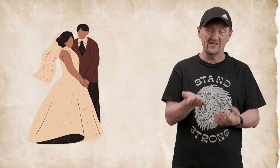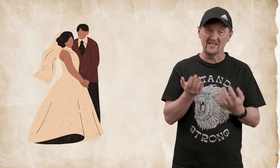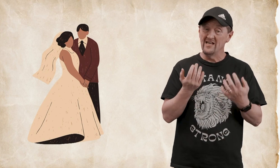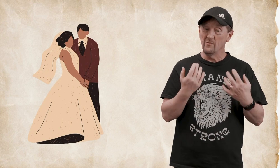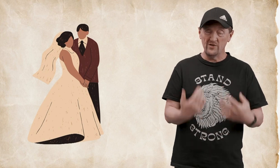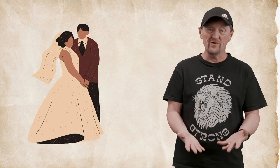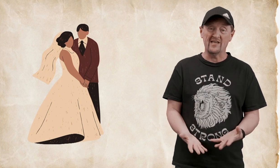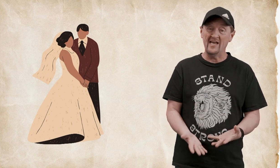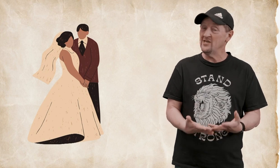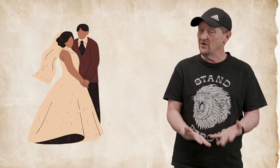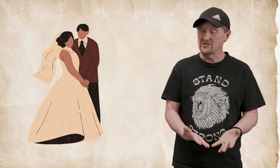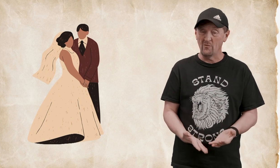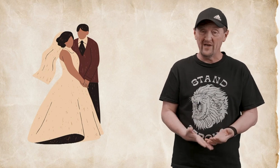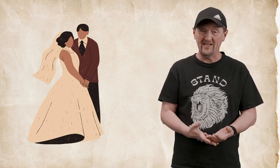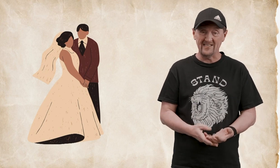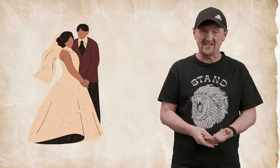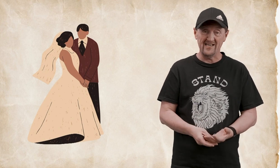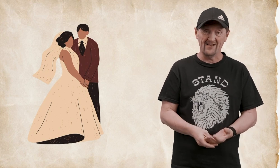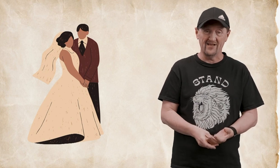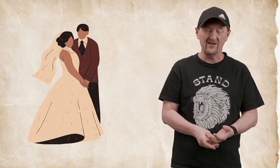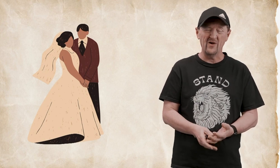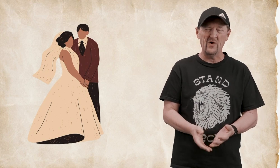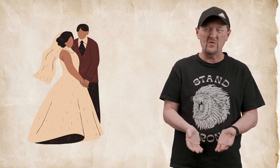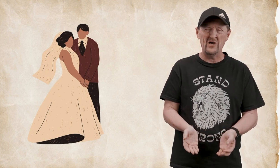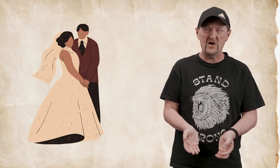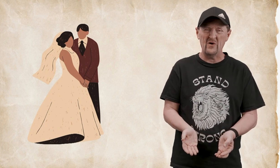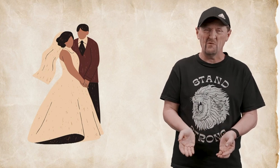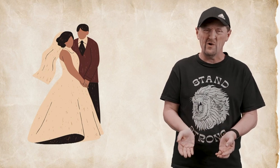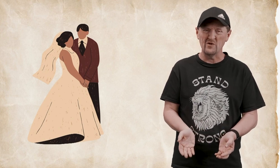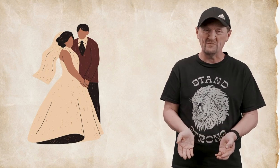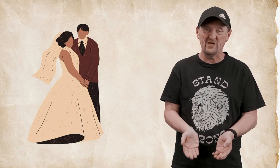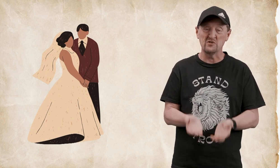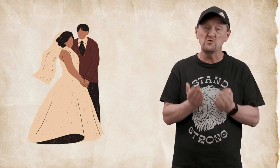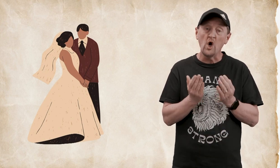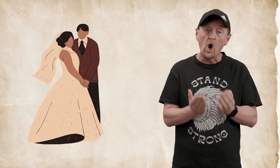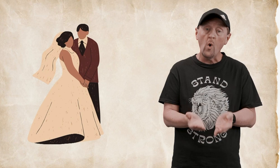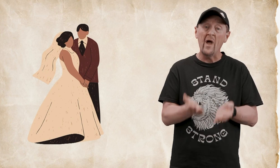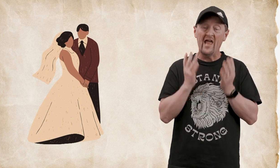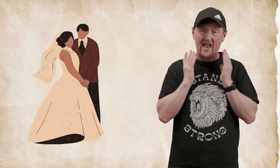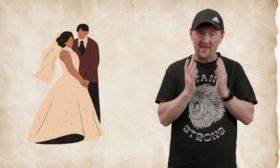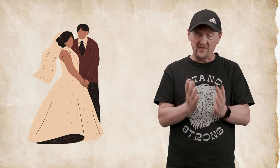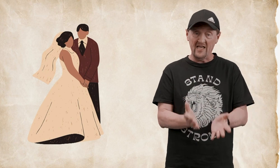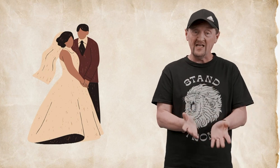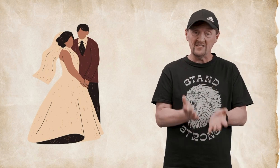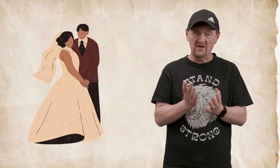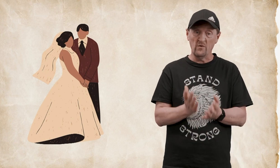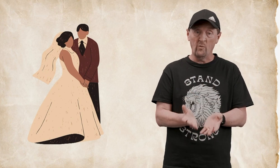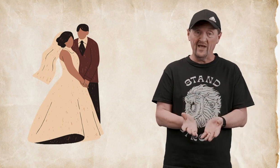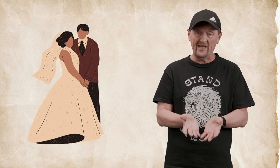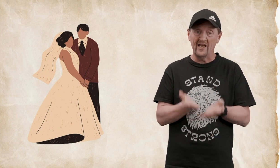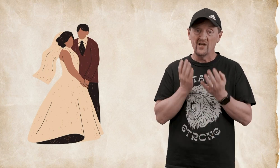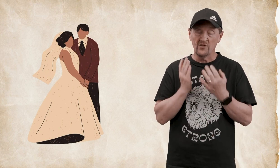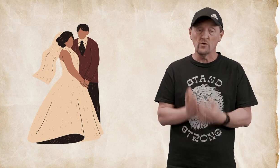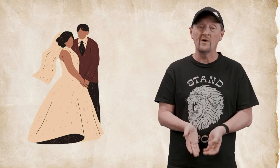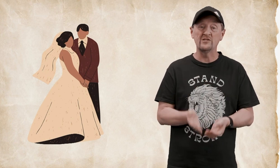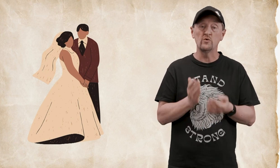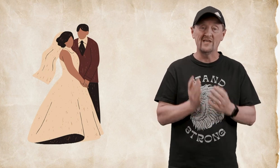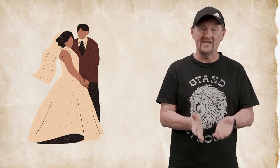when you're a kid and you go to a wedding it's kind of like oh no gross because you know at the end of the wedding they're going to kiss